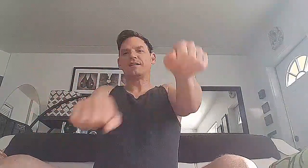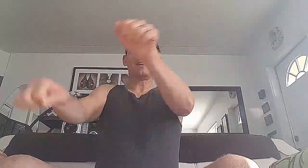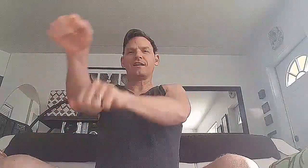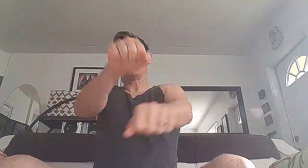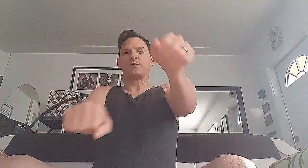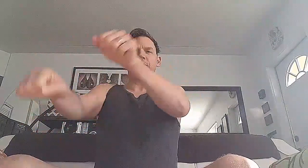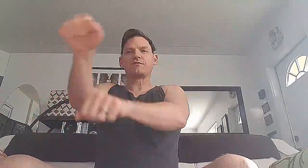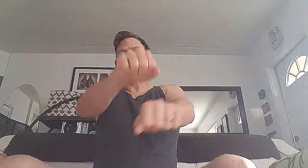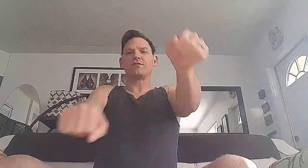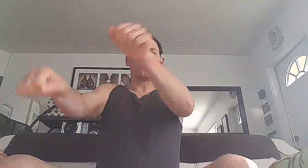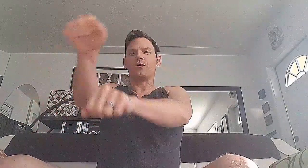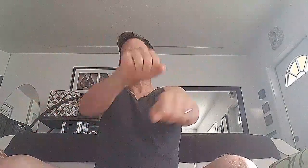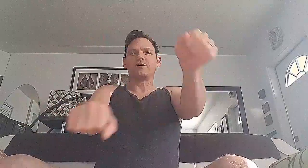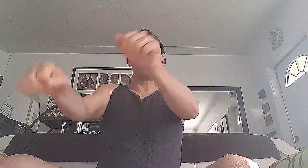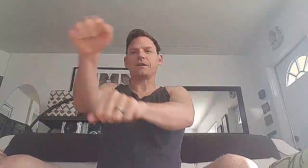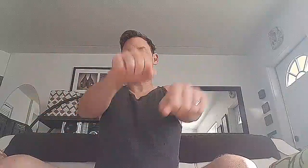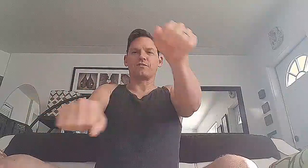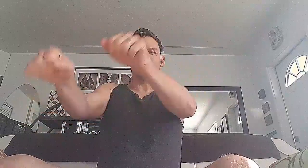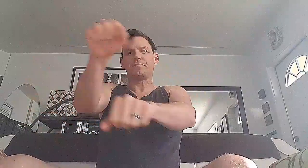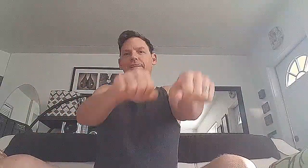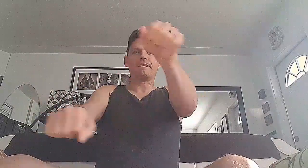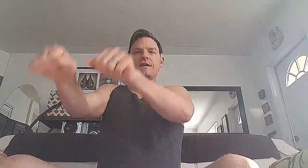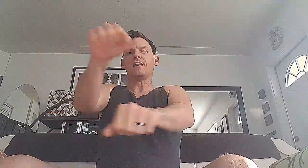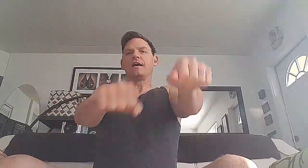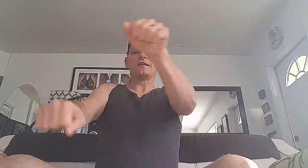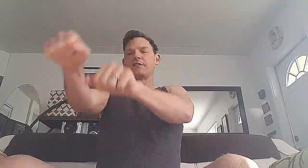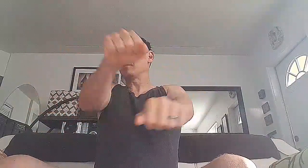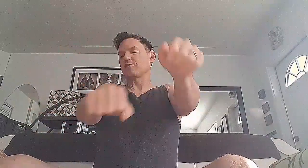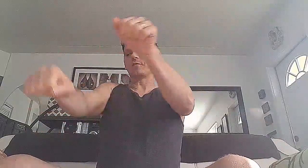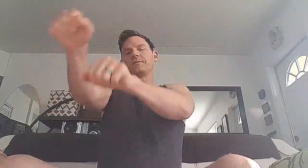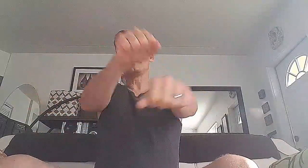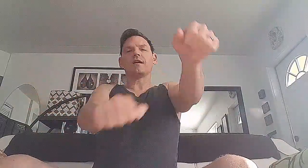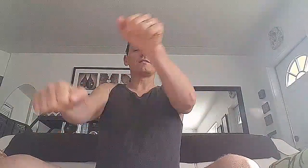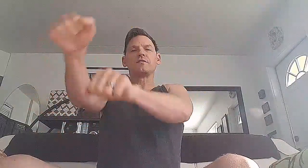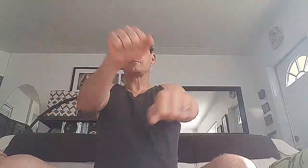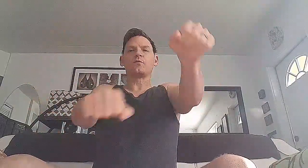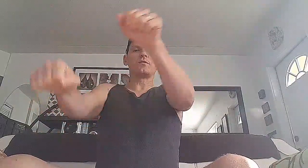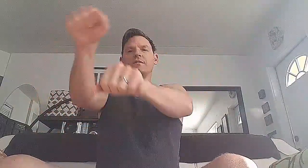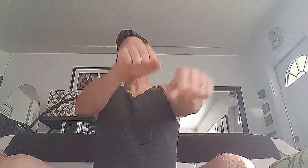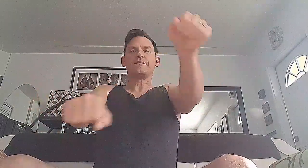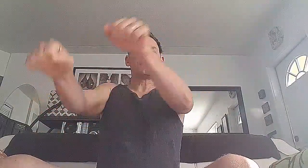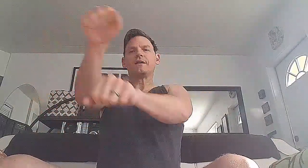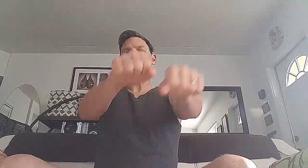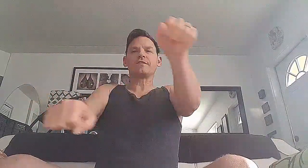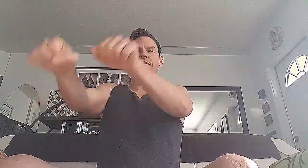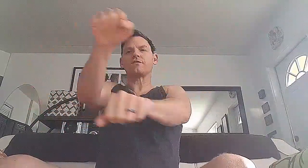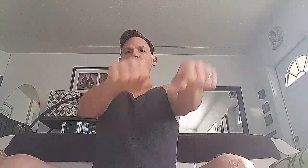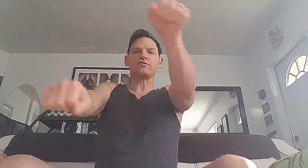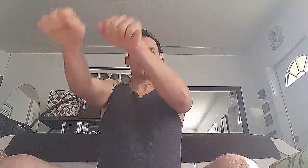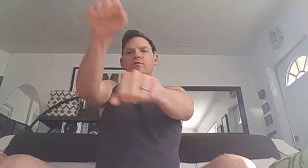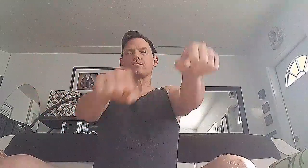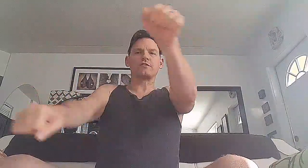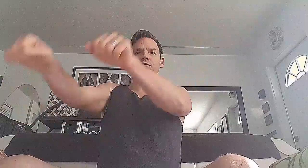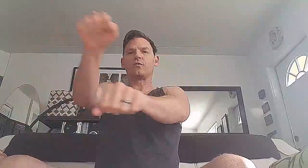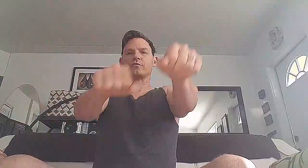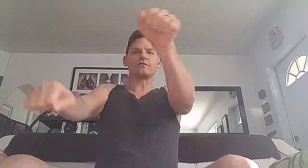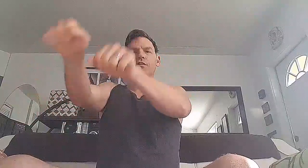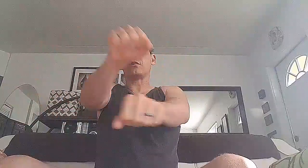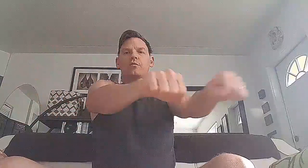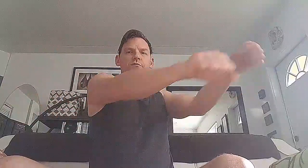and they were mixing the dough, you're the mixer. Now this is going to be a little more intense on the shoulders because you're holding your arms